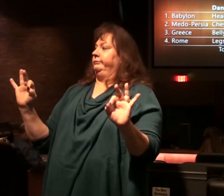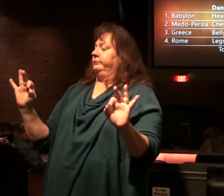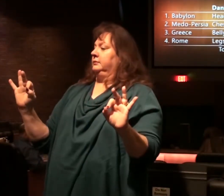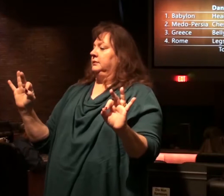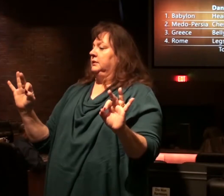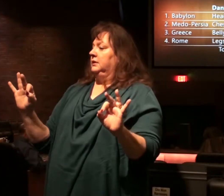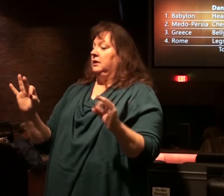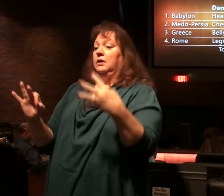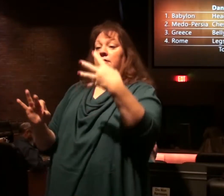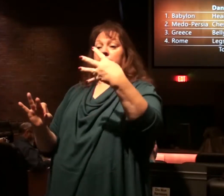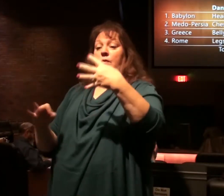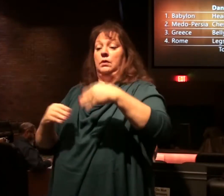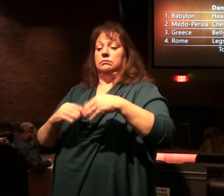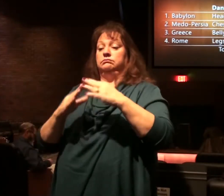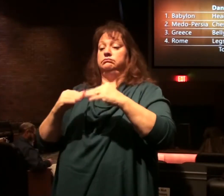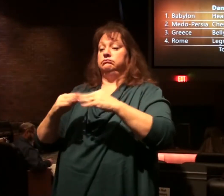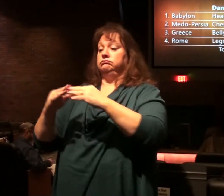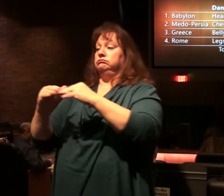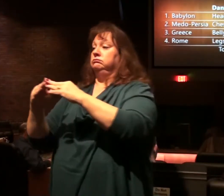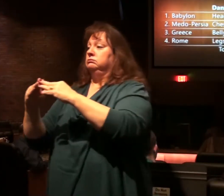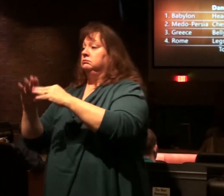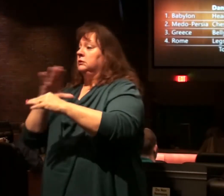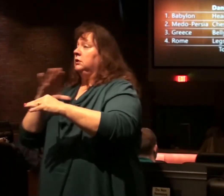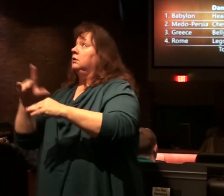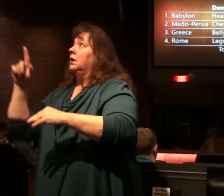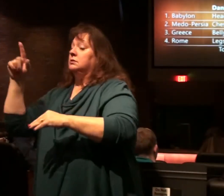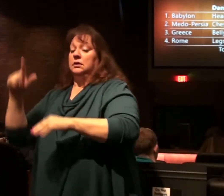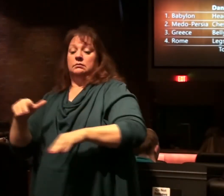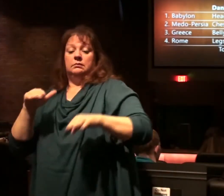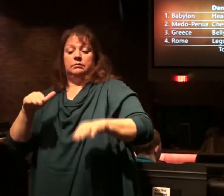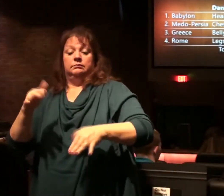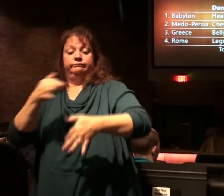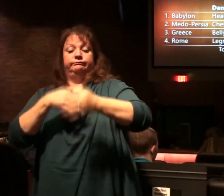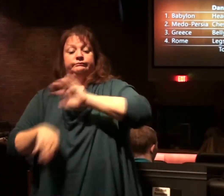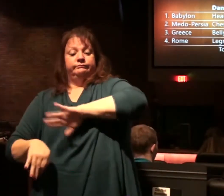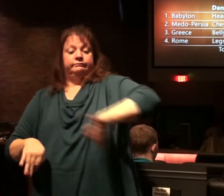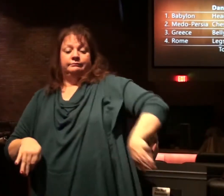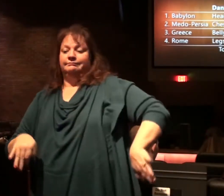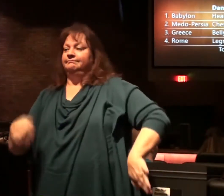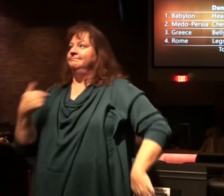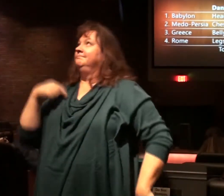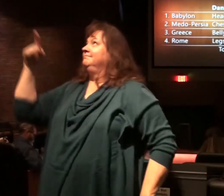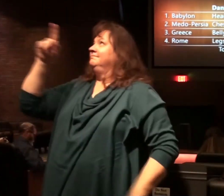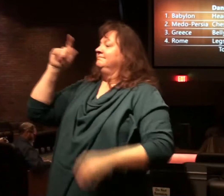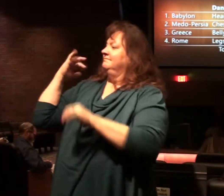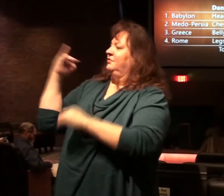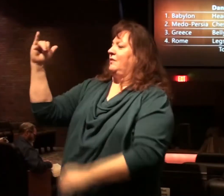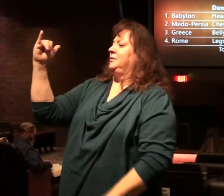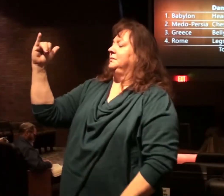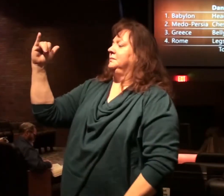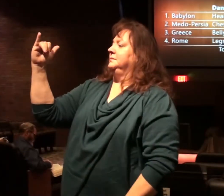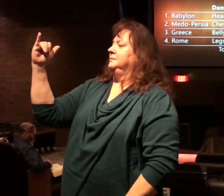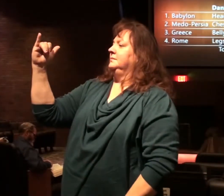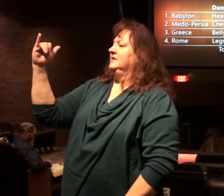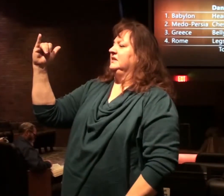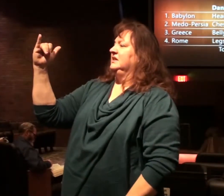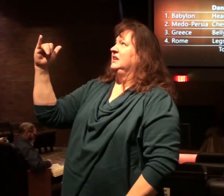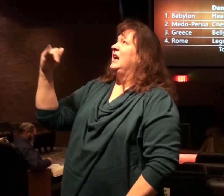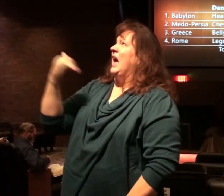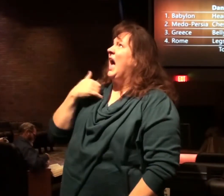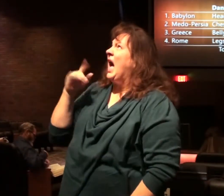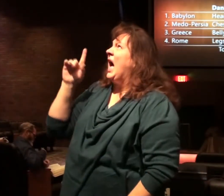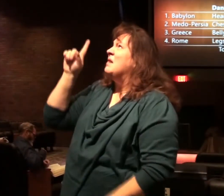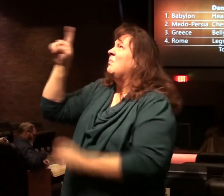Four nations come, Christ comes and replaces them. Daniel says, I got more